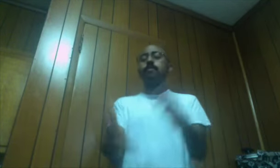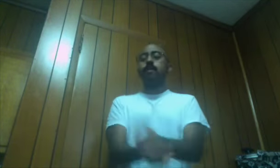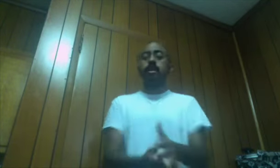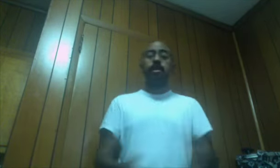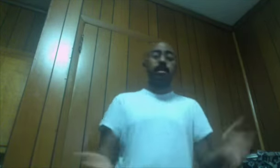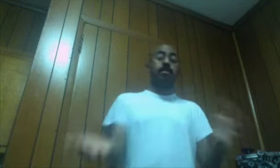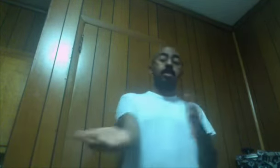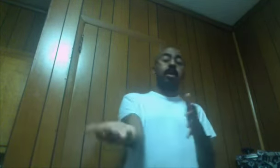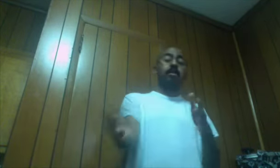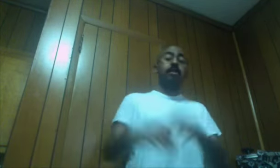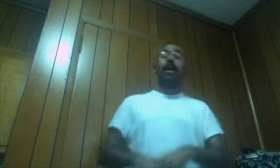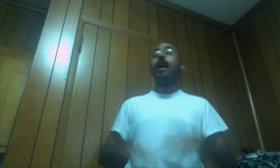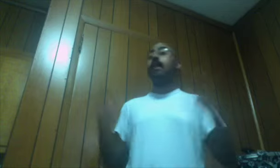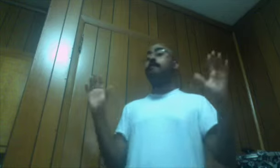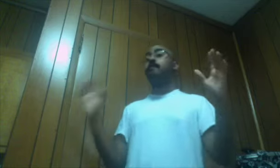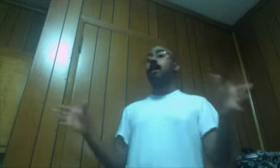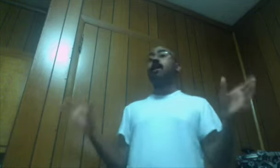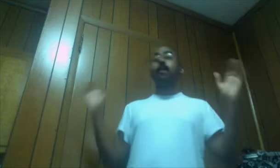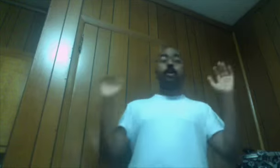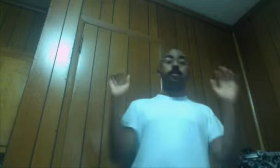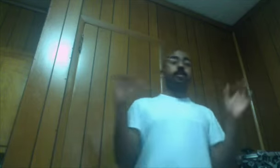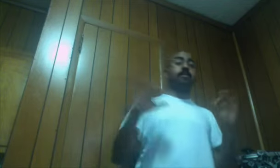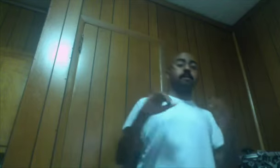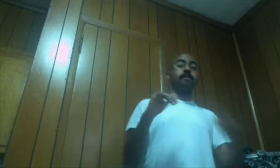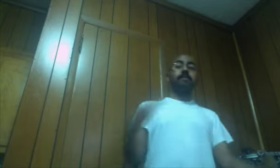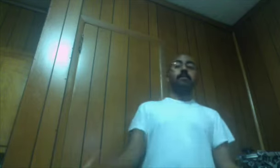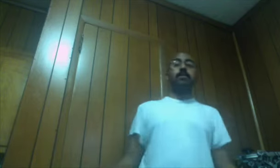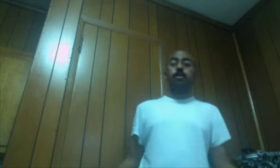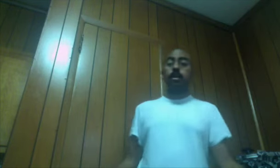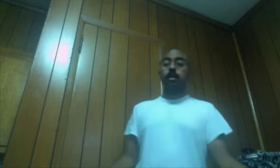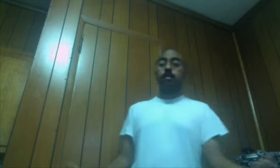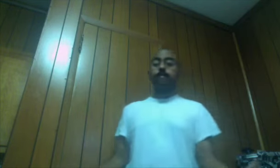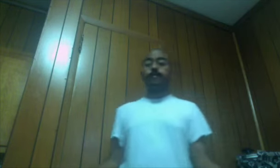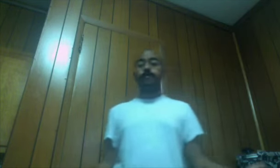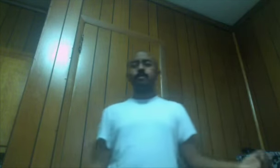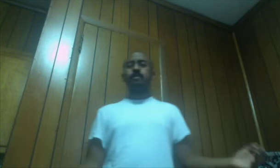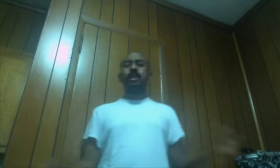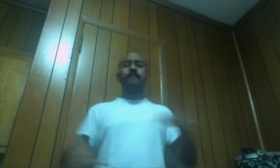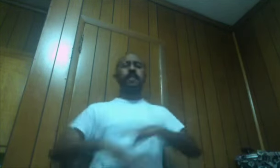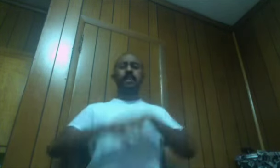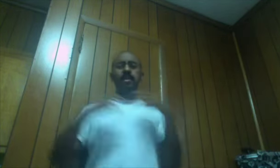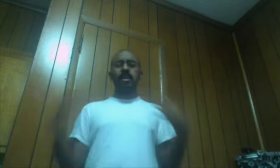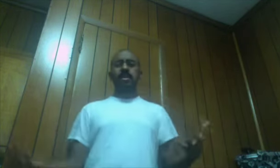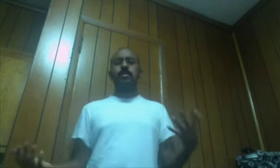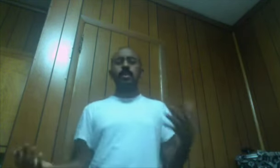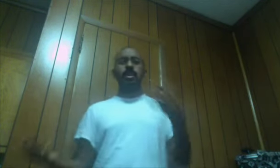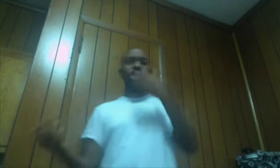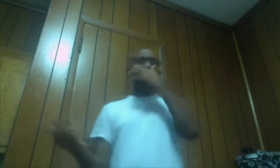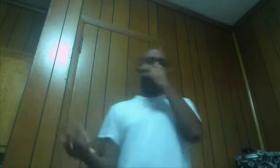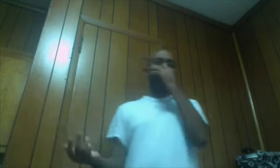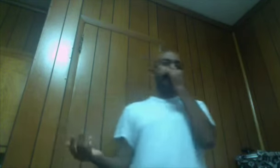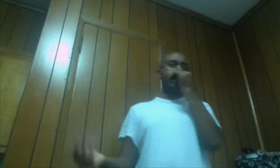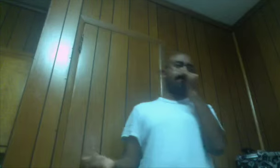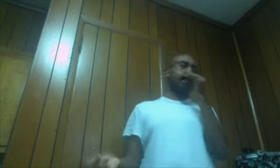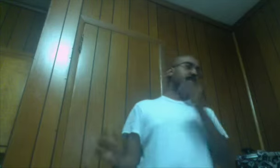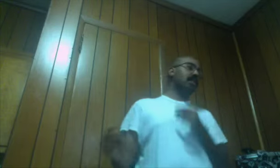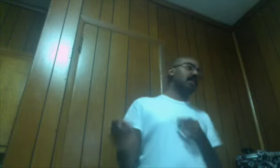Read It See What Y'all Think I Am Not Going To Review This Weekly If It Even Is Weekly I Think Dead Man Wonderland